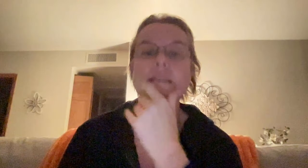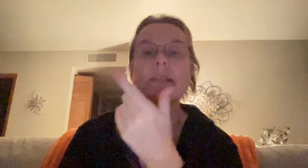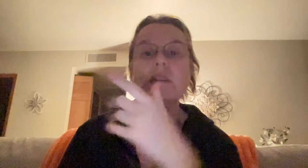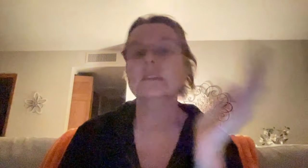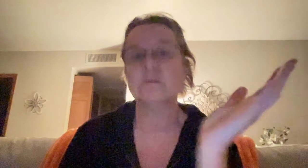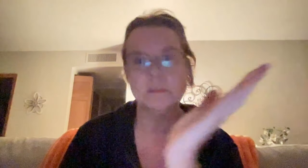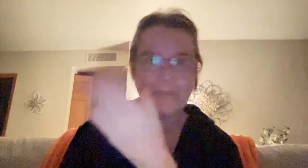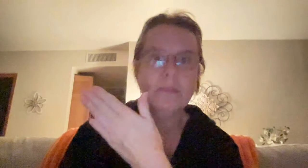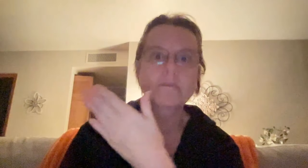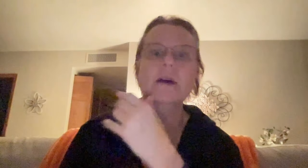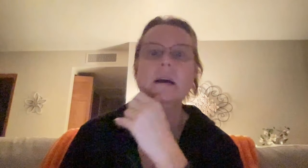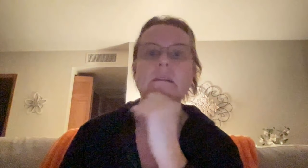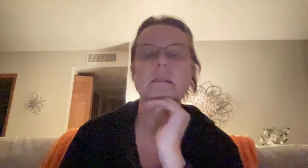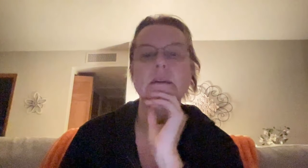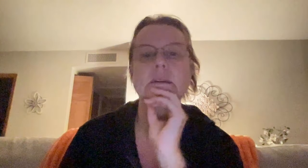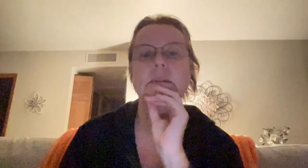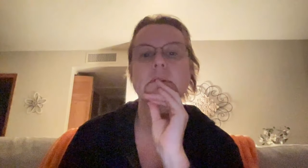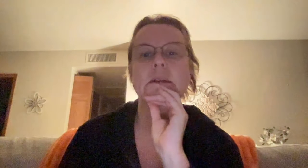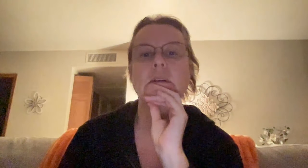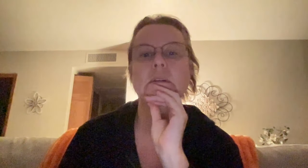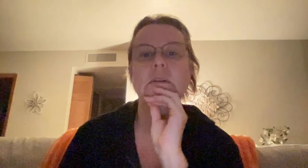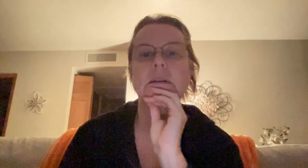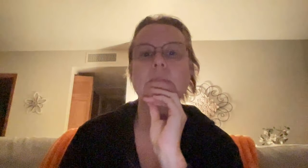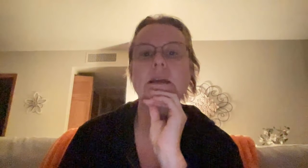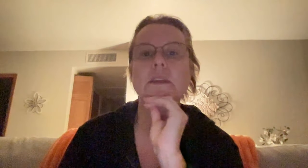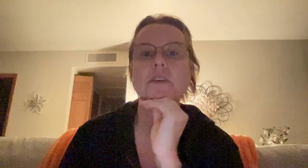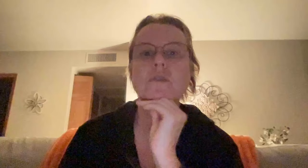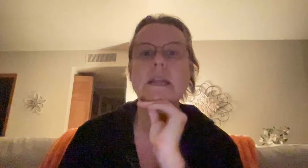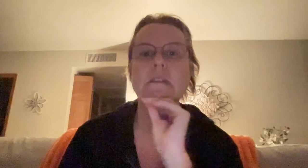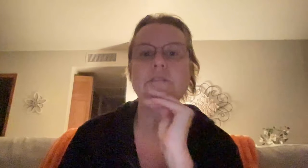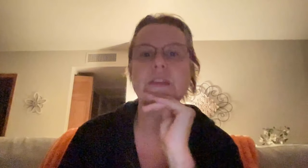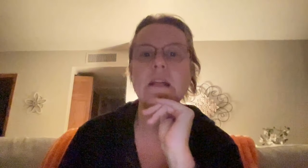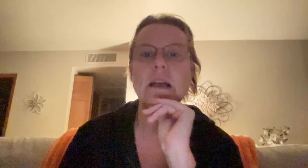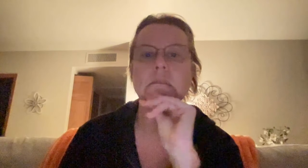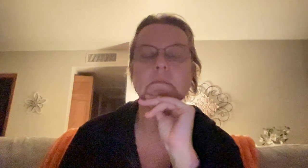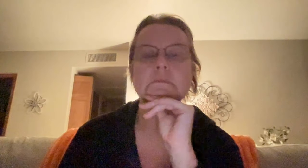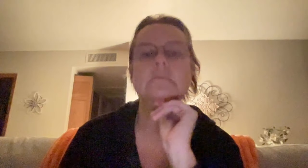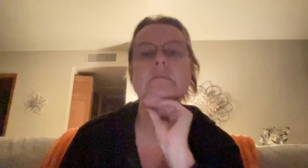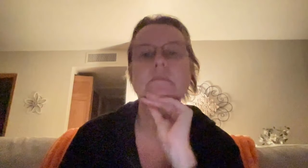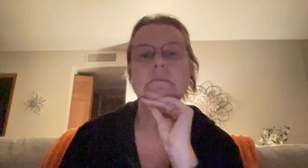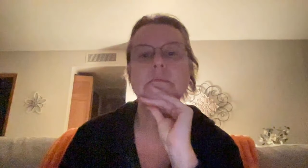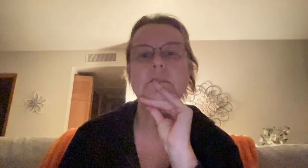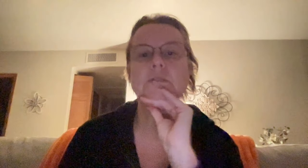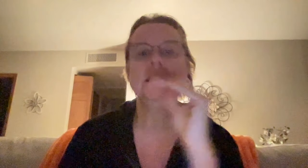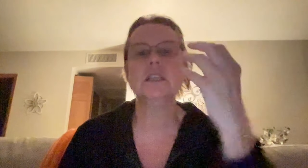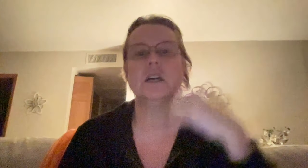And as a thinker, just wants to move on, you know? And I'm like, you need to feel it. You need to